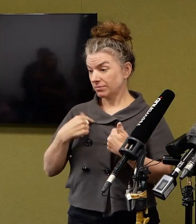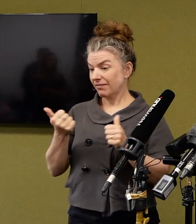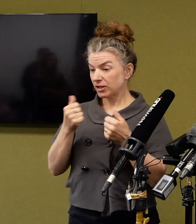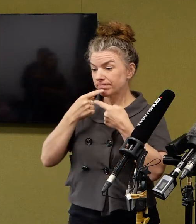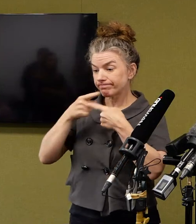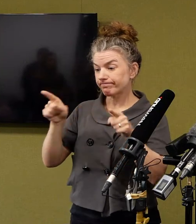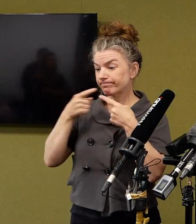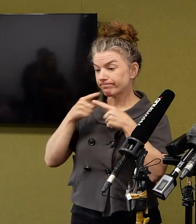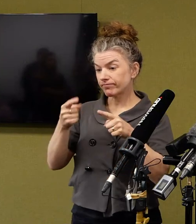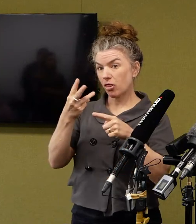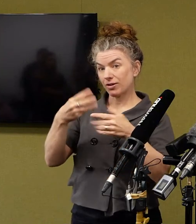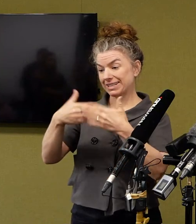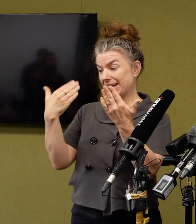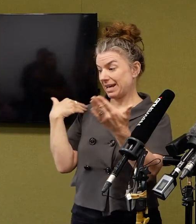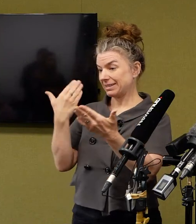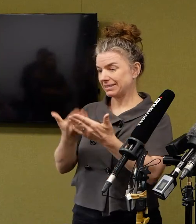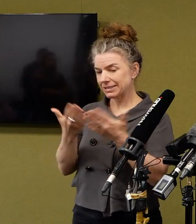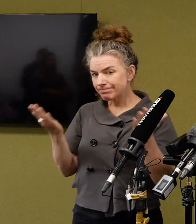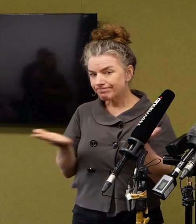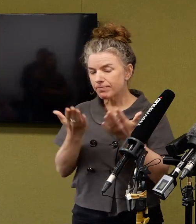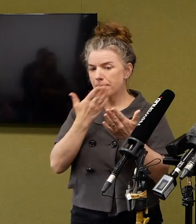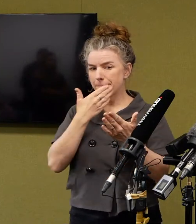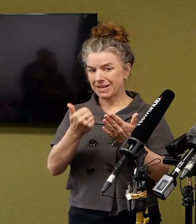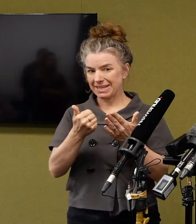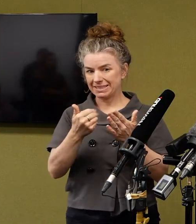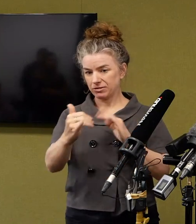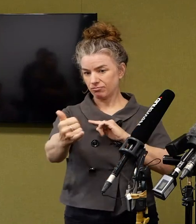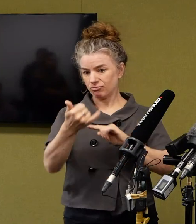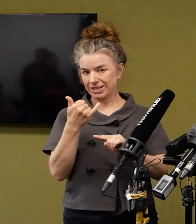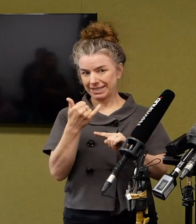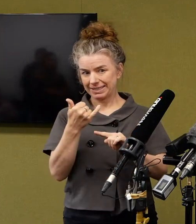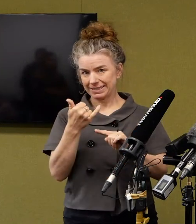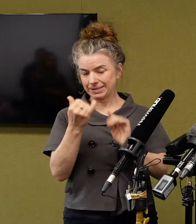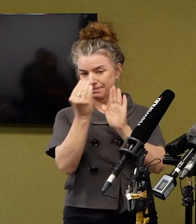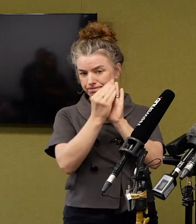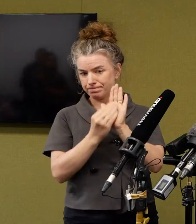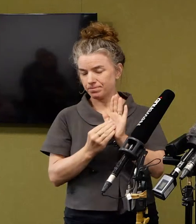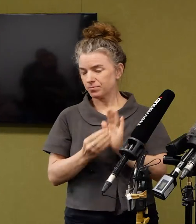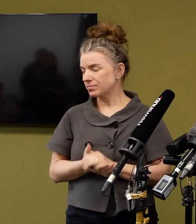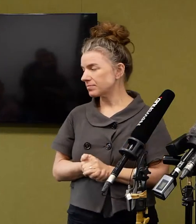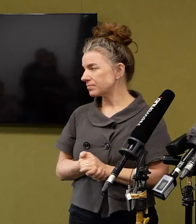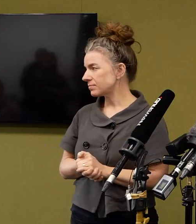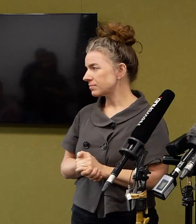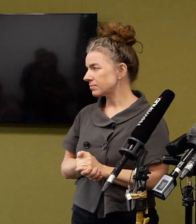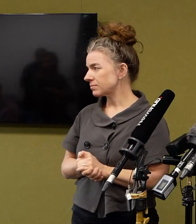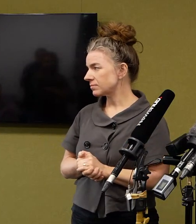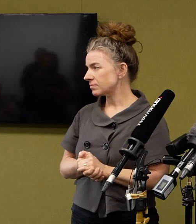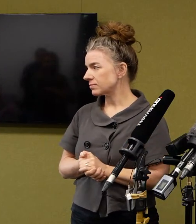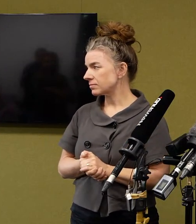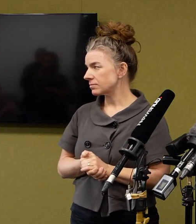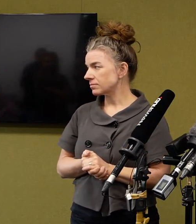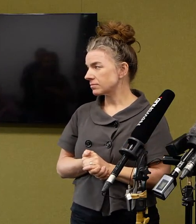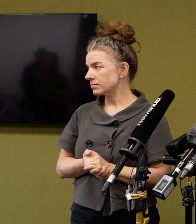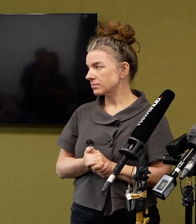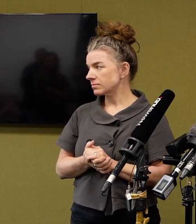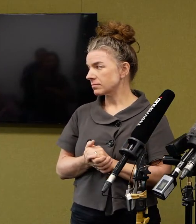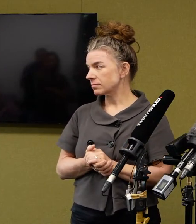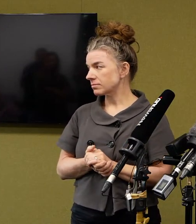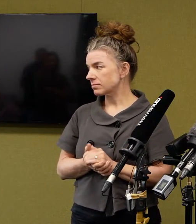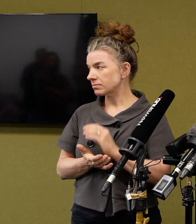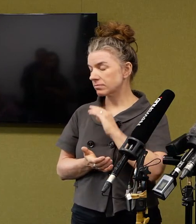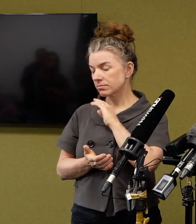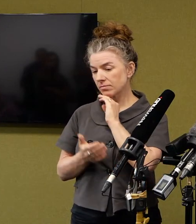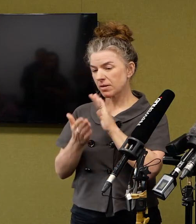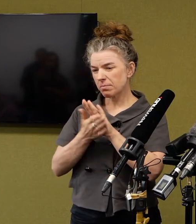three days strongly urging people to self-register. I think there was a follow-up question over here. Yeah, so that's essentially one in ten people that have